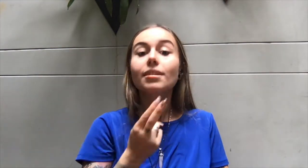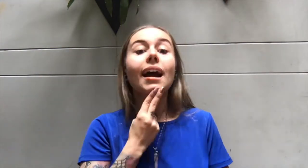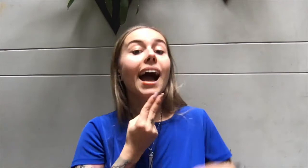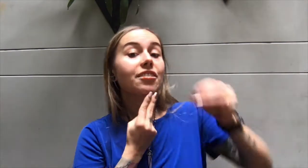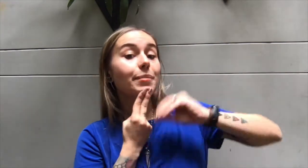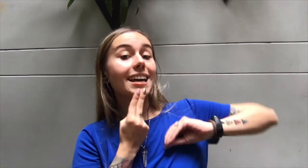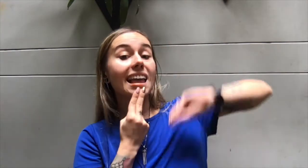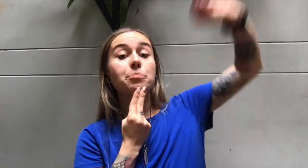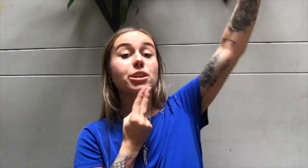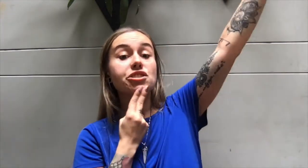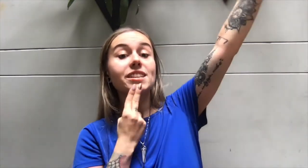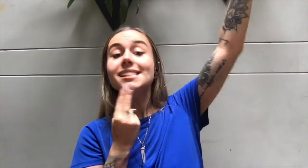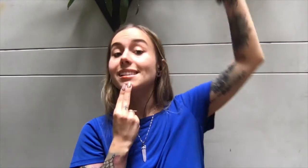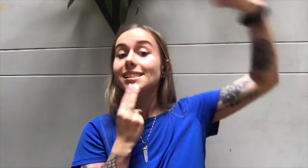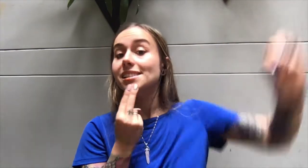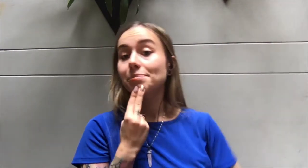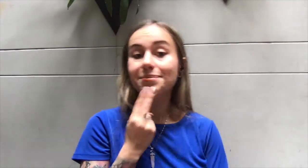I've made that bridge of incidents.